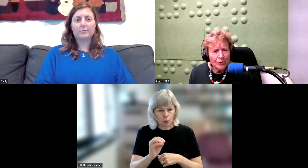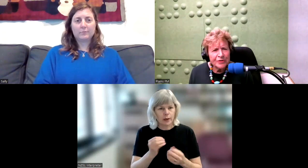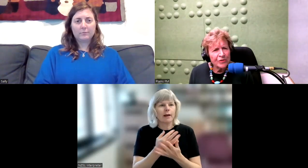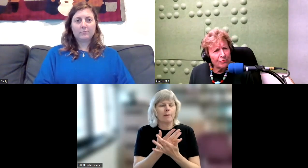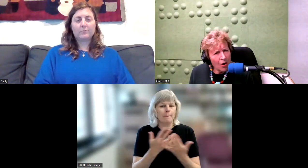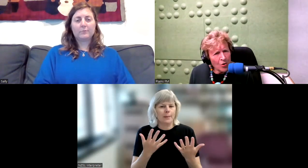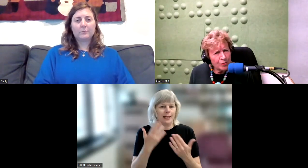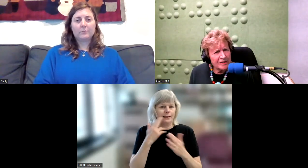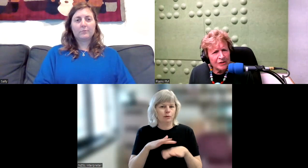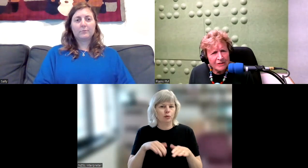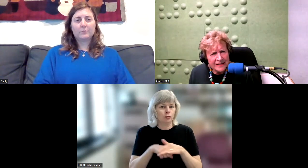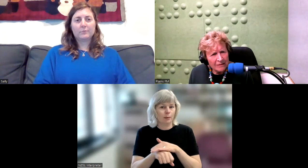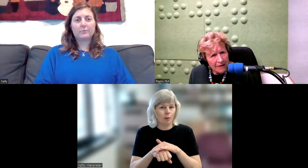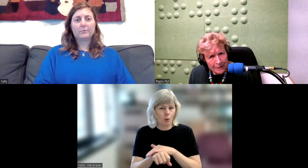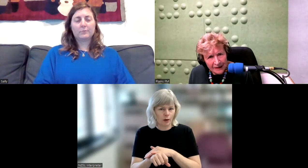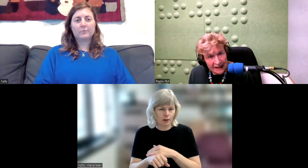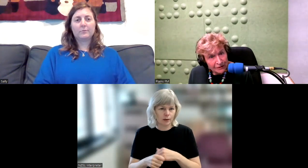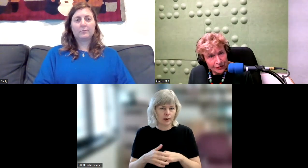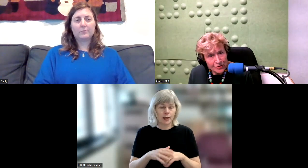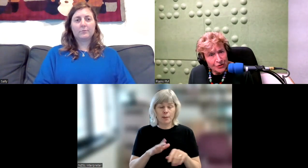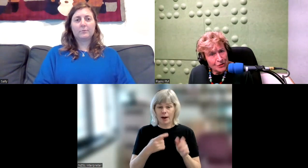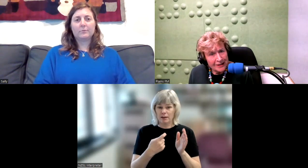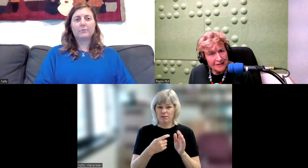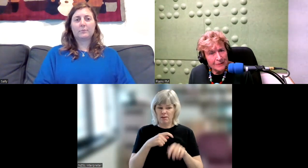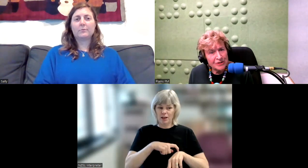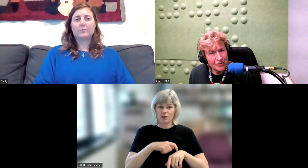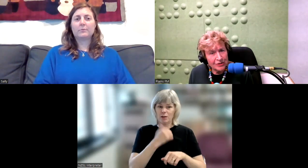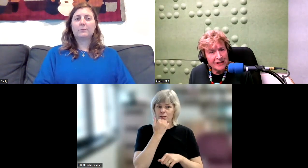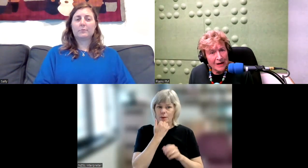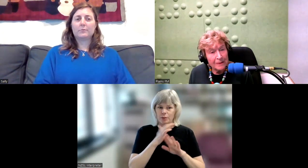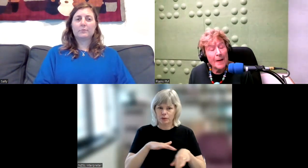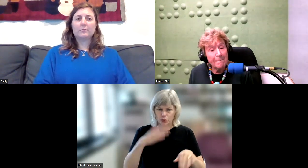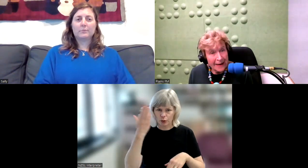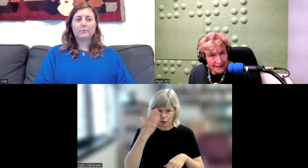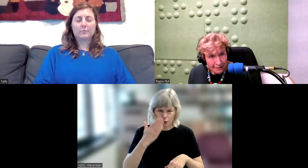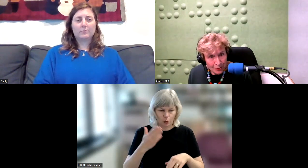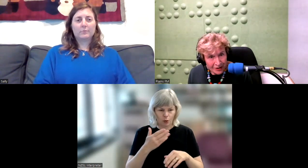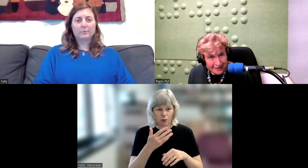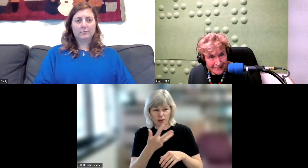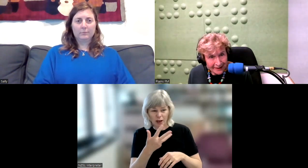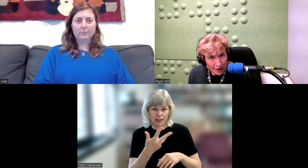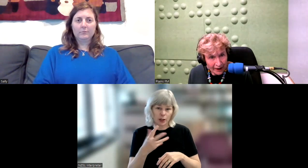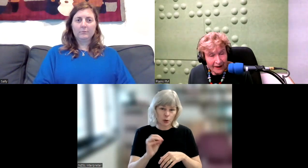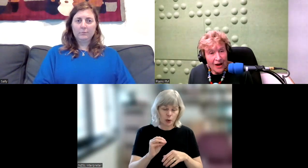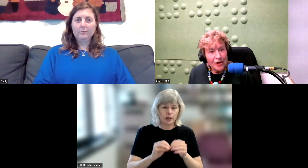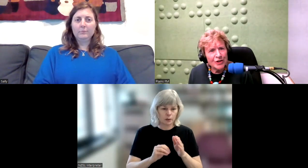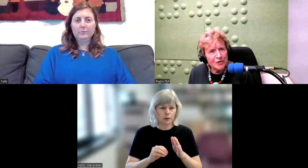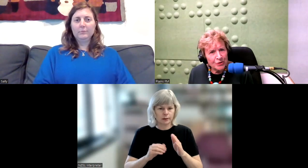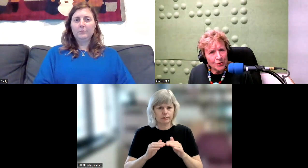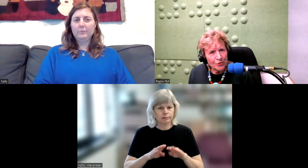also the role was increasing rapidly, even through the 30s. was increasing rapidly, mainly borders going. So the school,